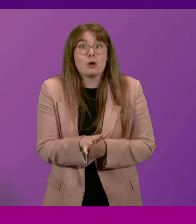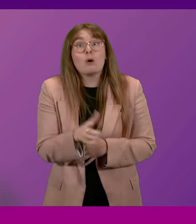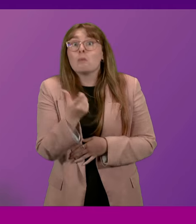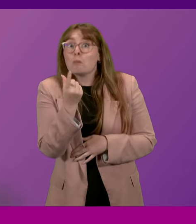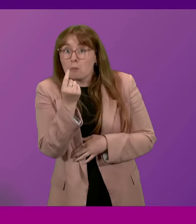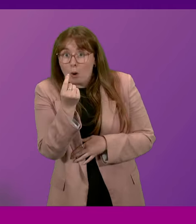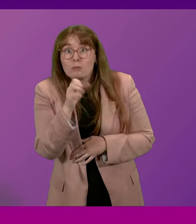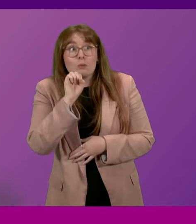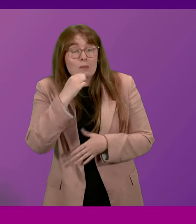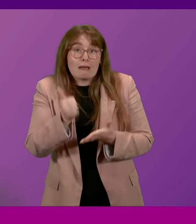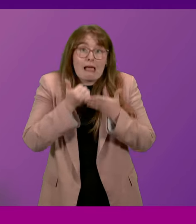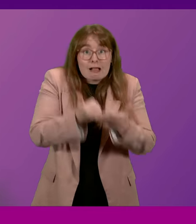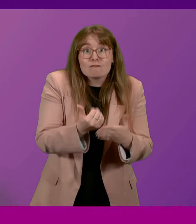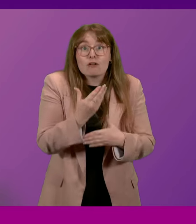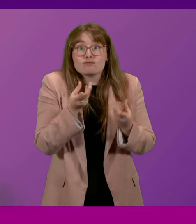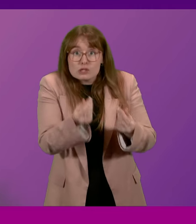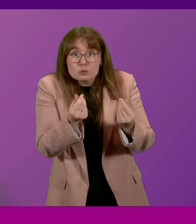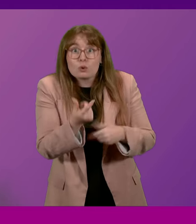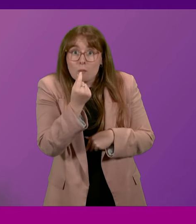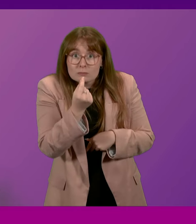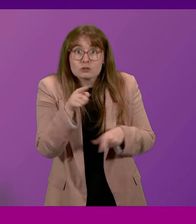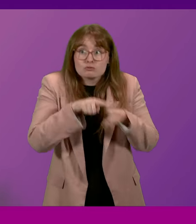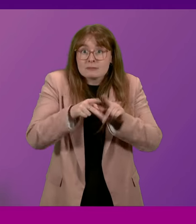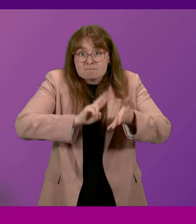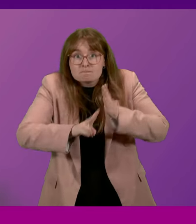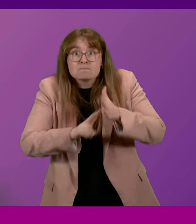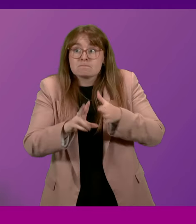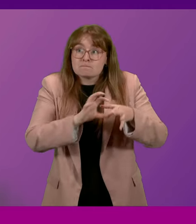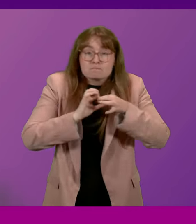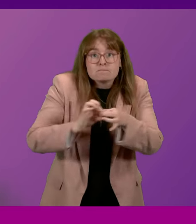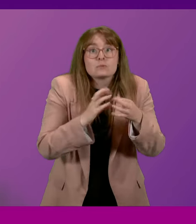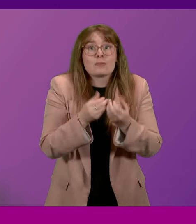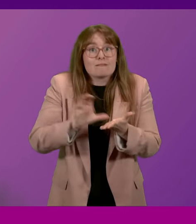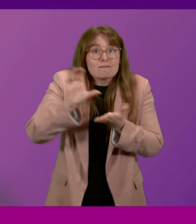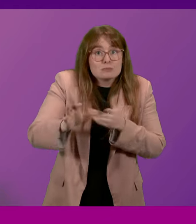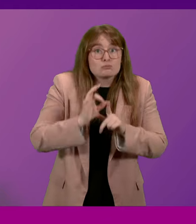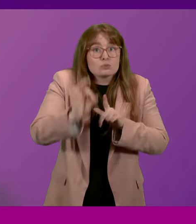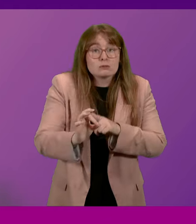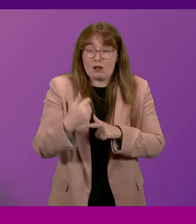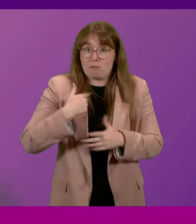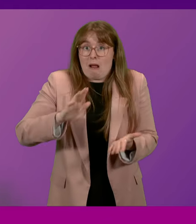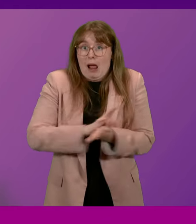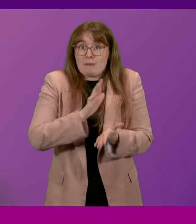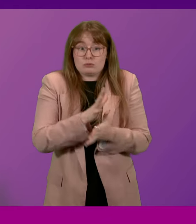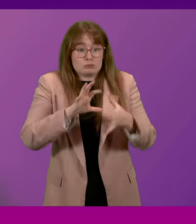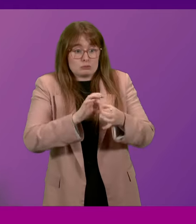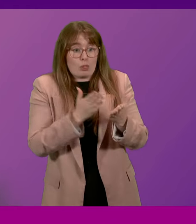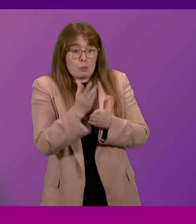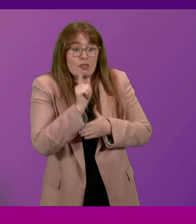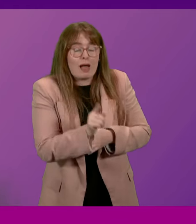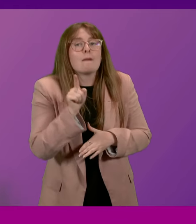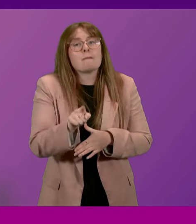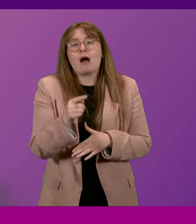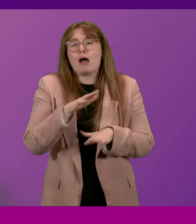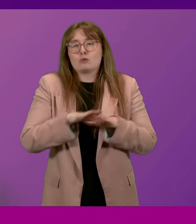be a helpful vehicle in arranging and collaborating on investment proposals and we will happily engage on that but I really